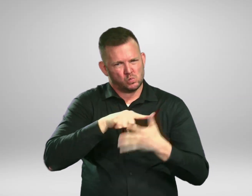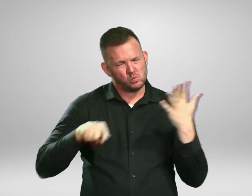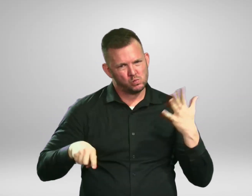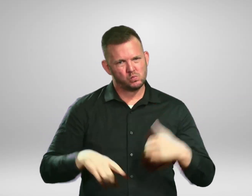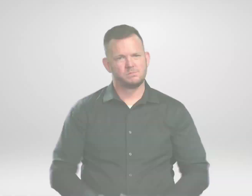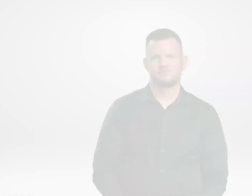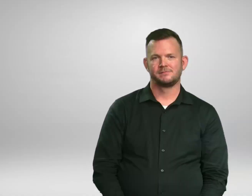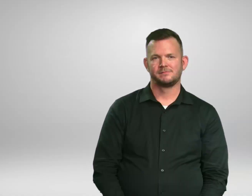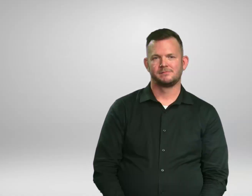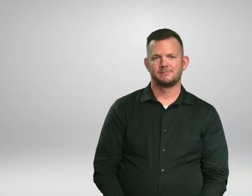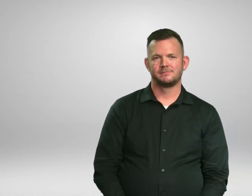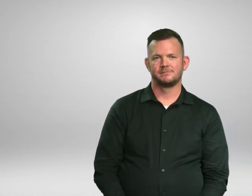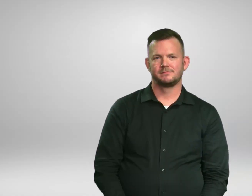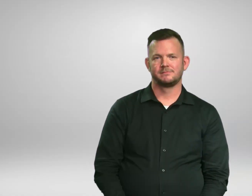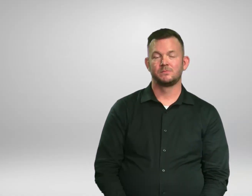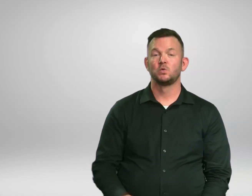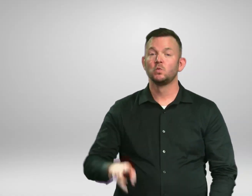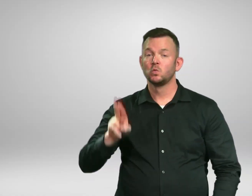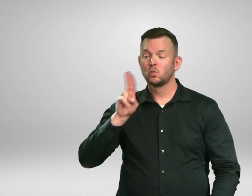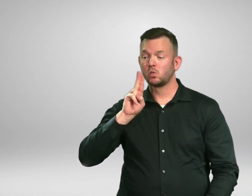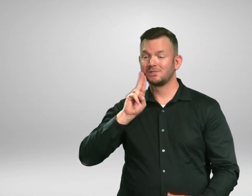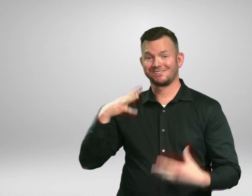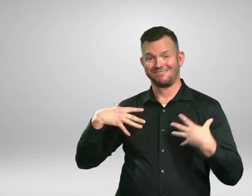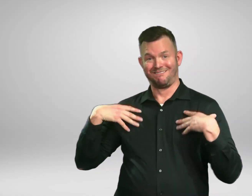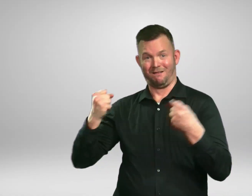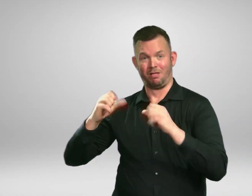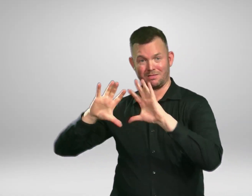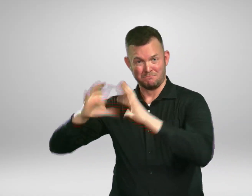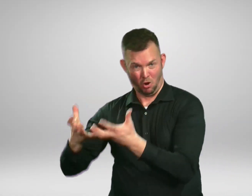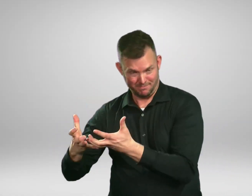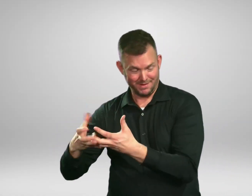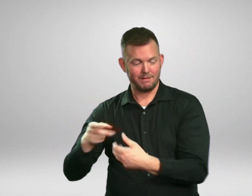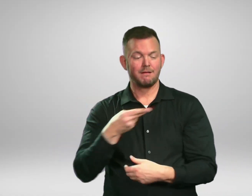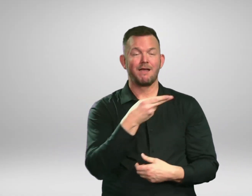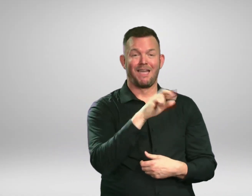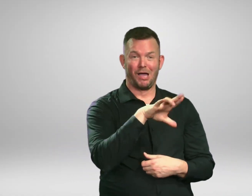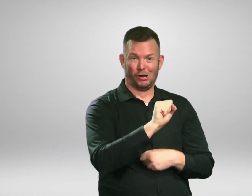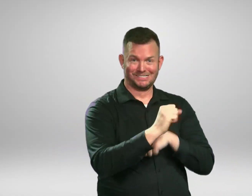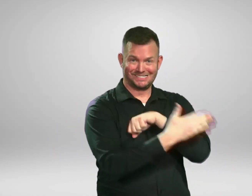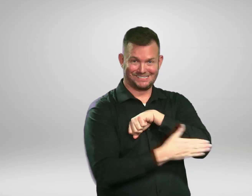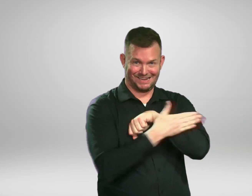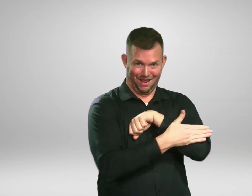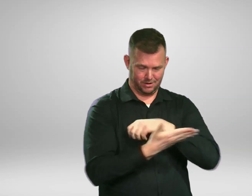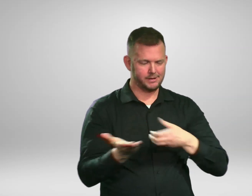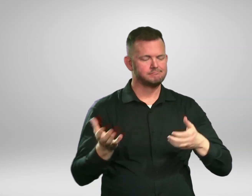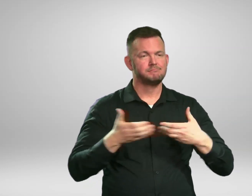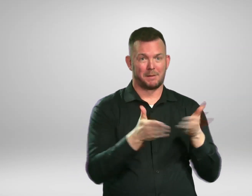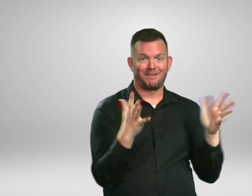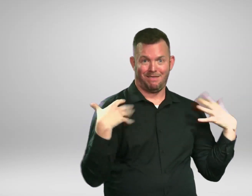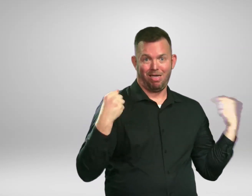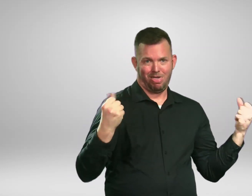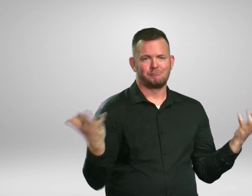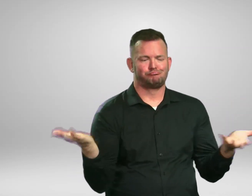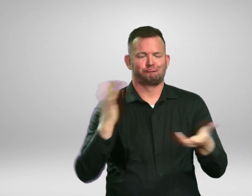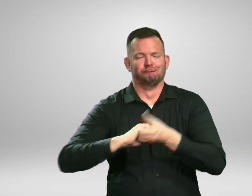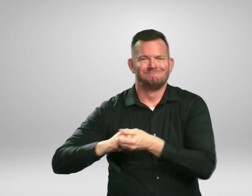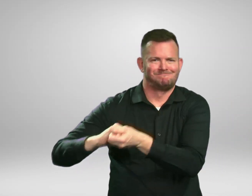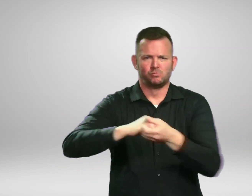People Houston Health Department and Harris County Public Health routinely investigate and contain